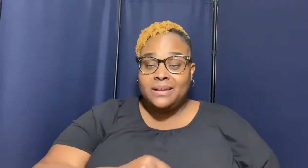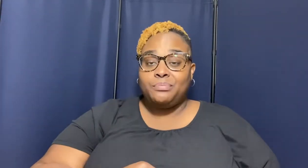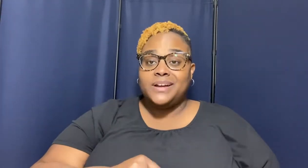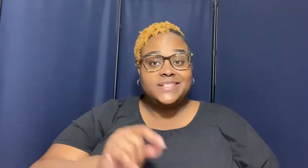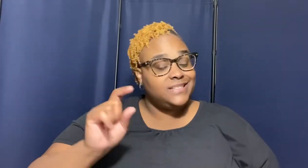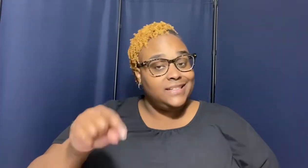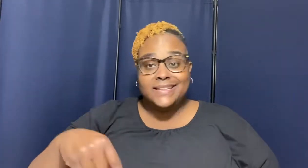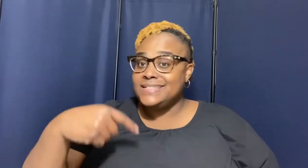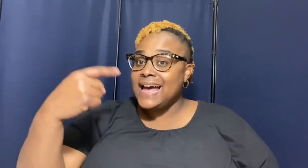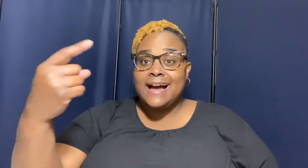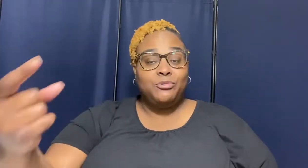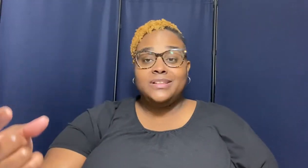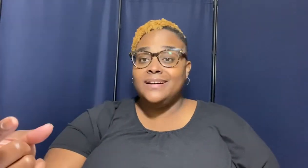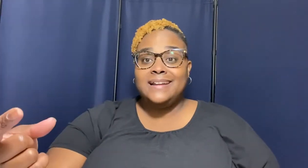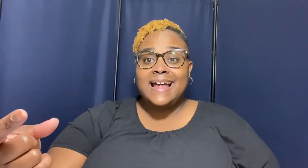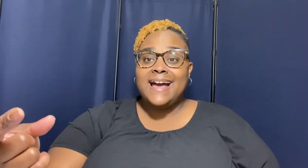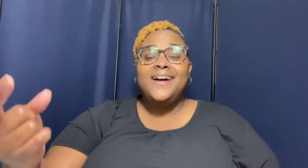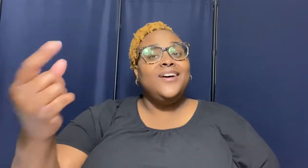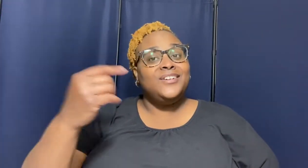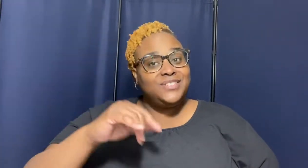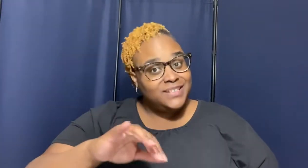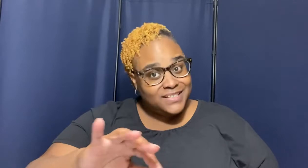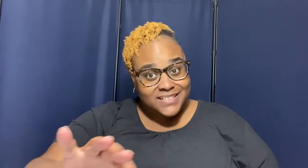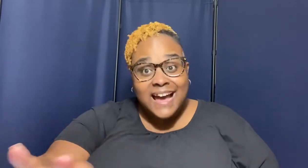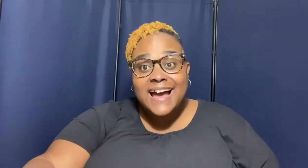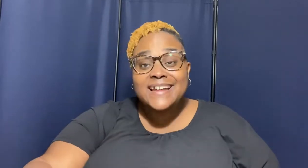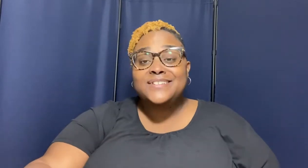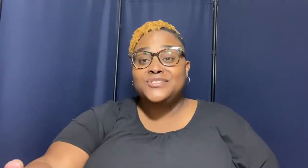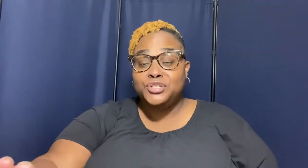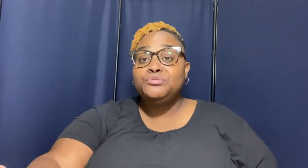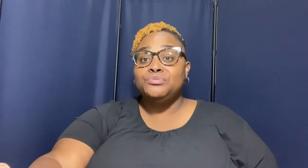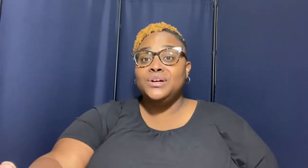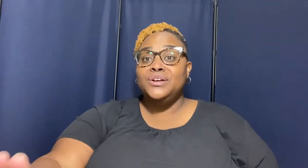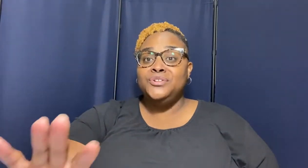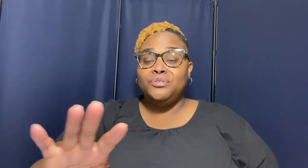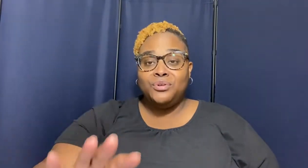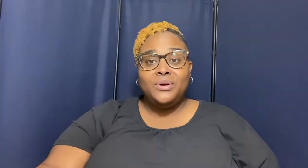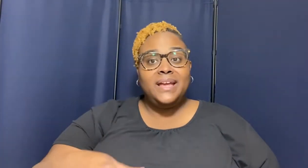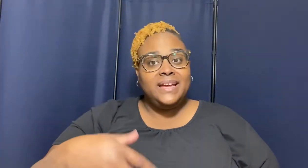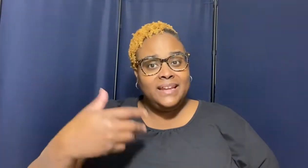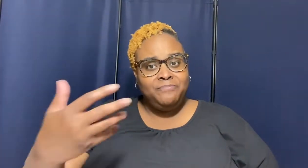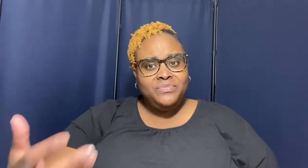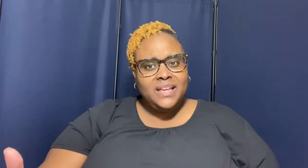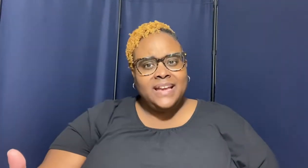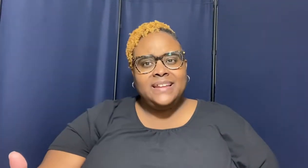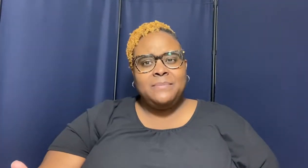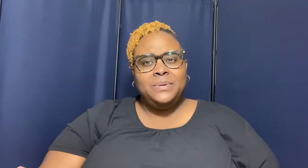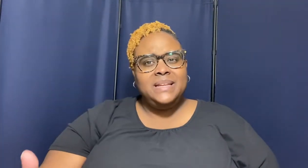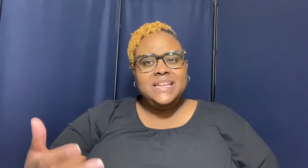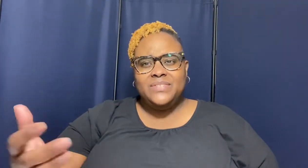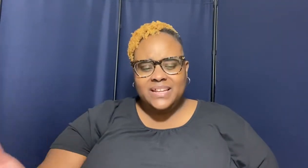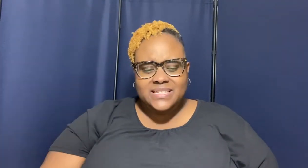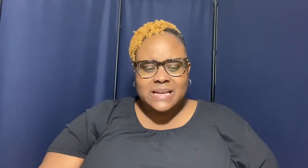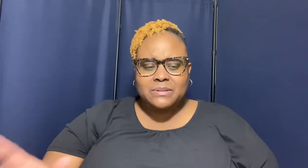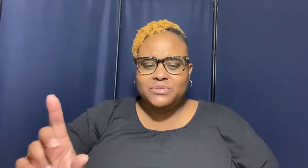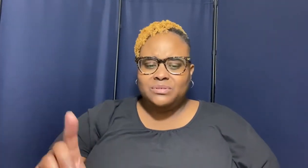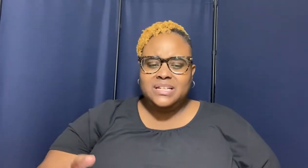process to decide whether or not or to decide to you know go ahead and and and believe and accept them so listen